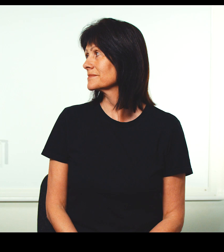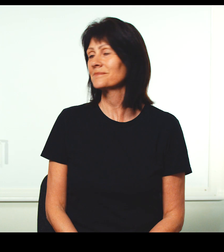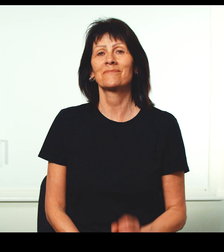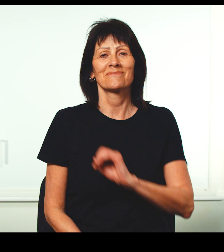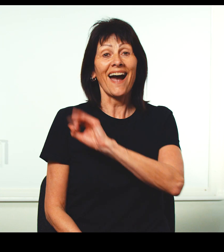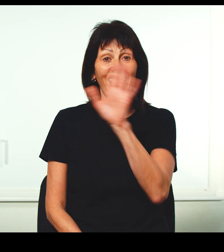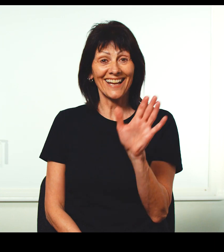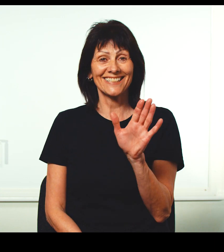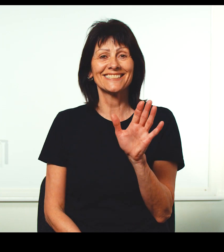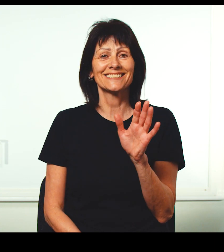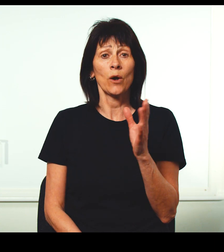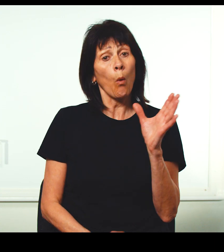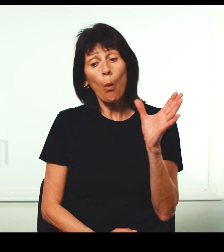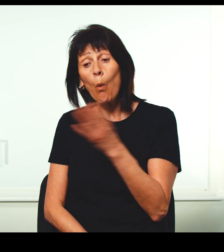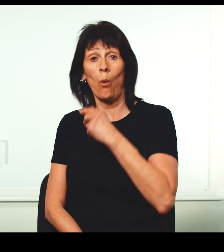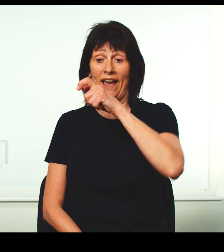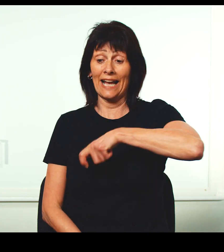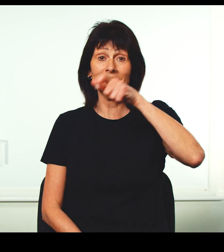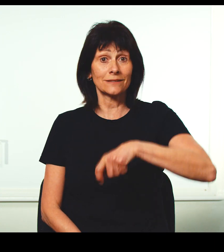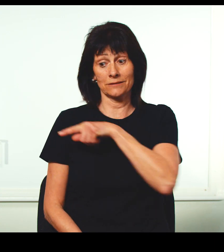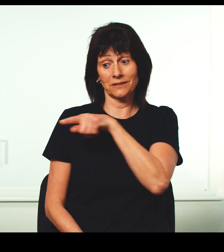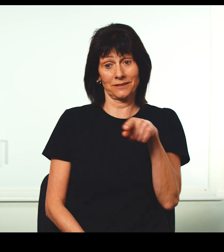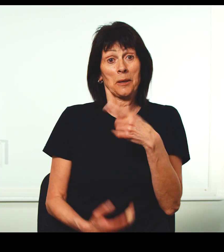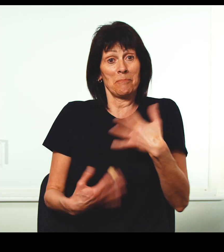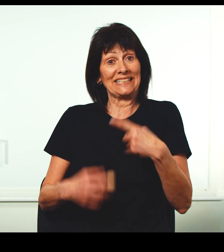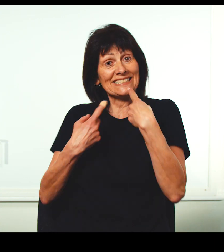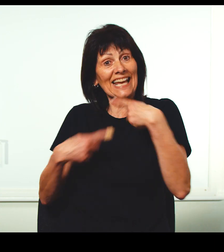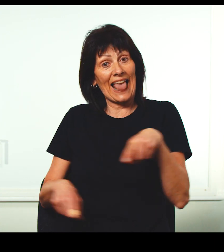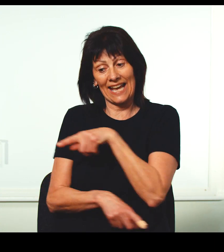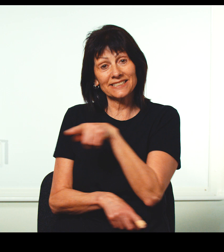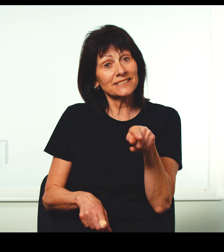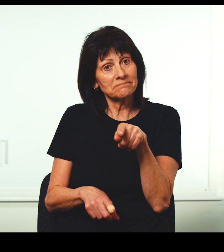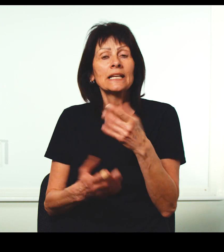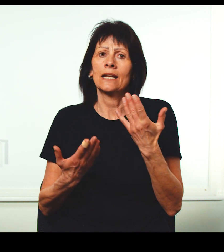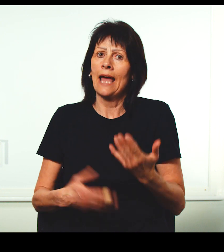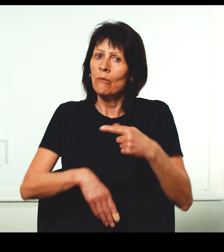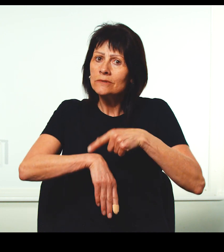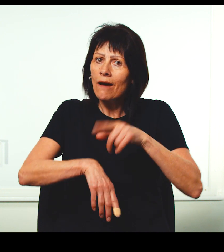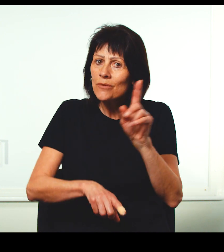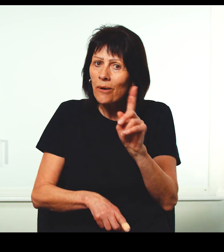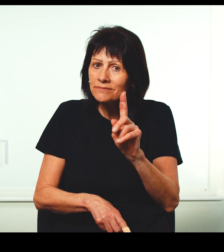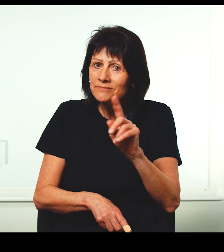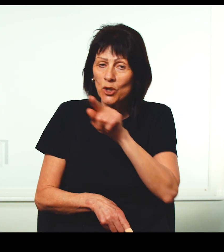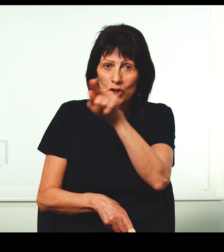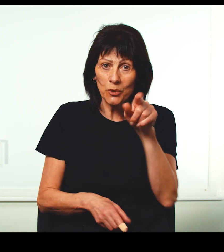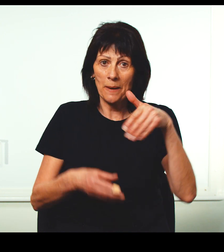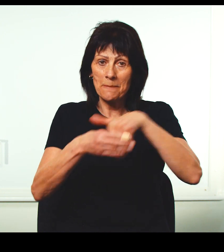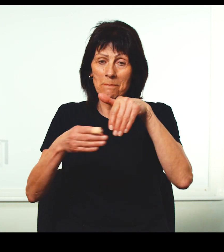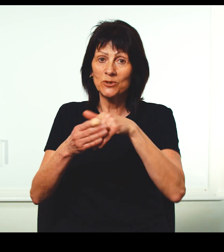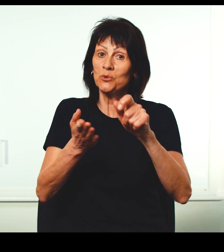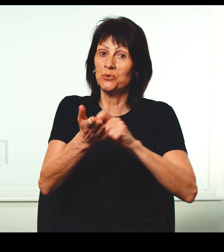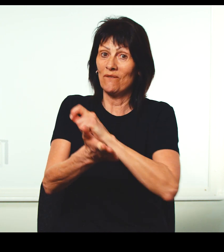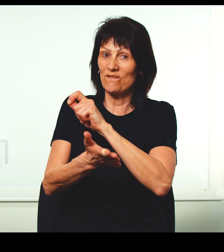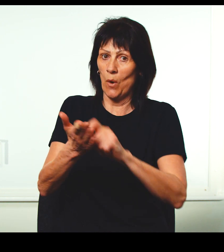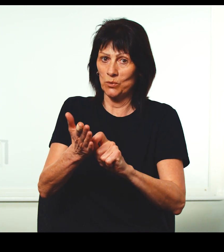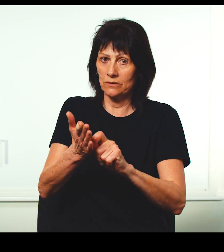Hi. All the candidates for places on equities committees have now declared themselves and it's time for you, the members, to